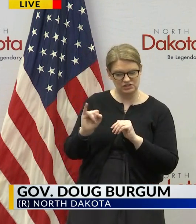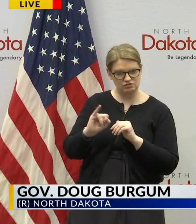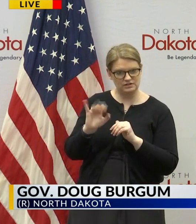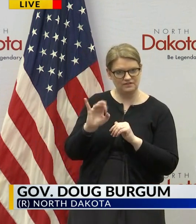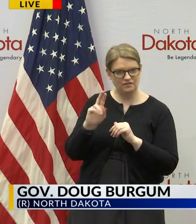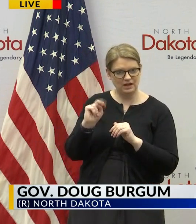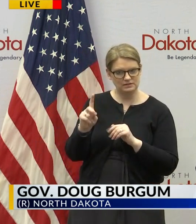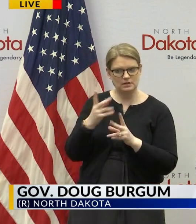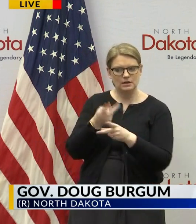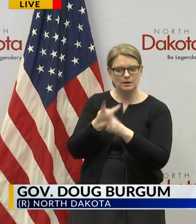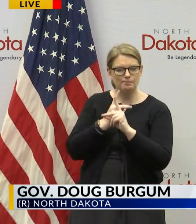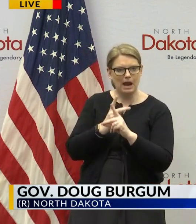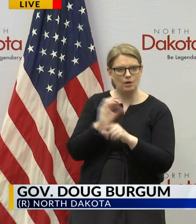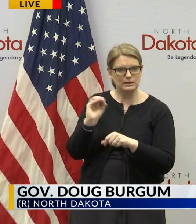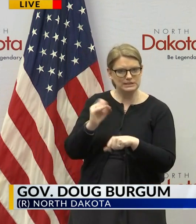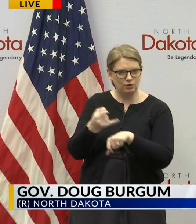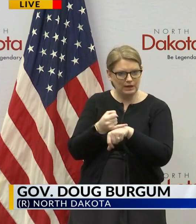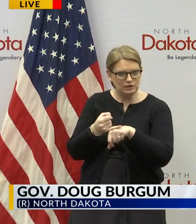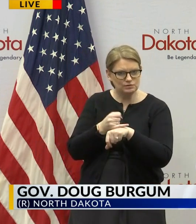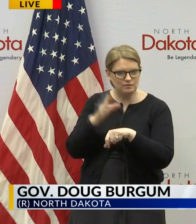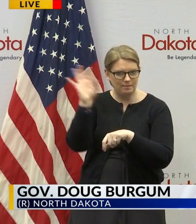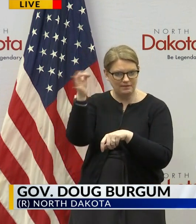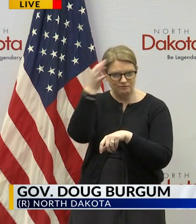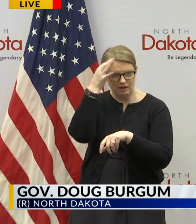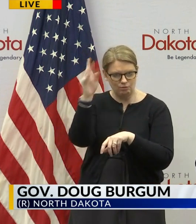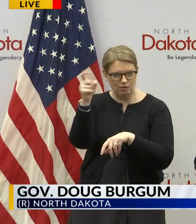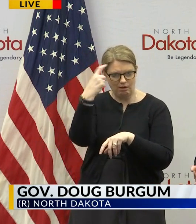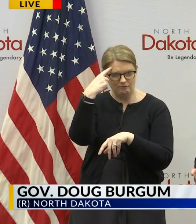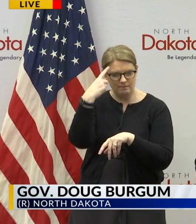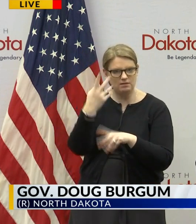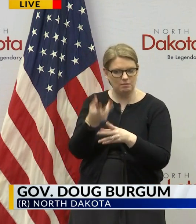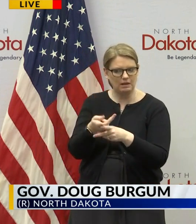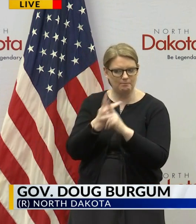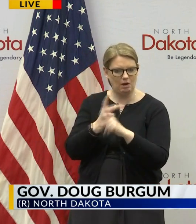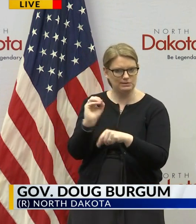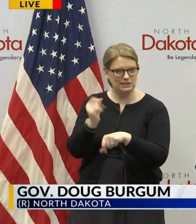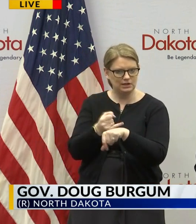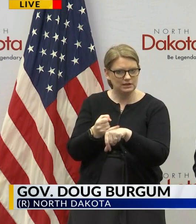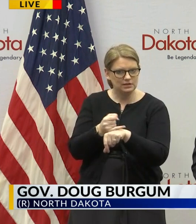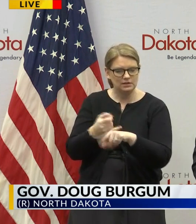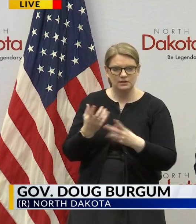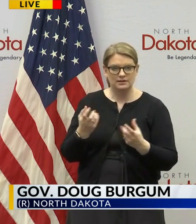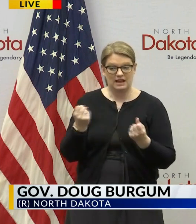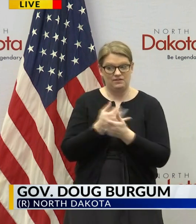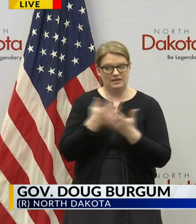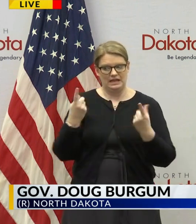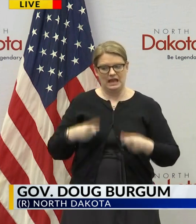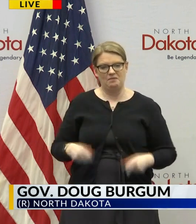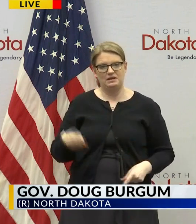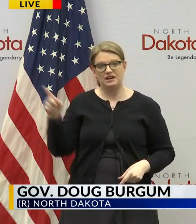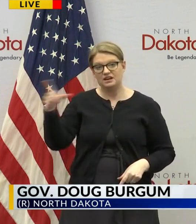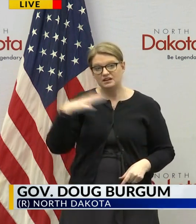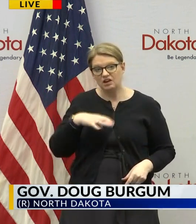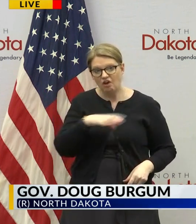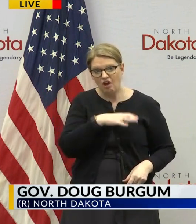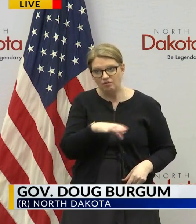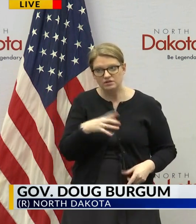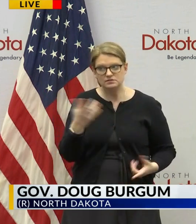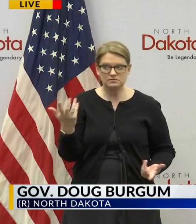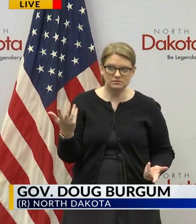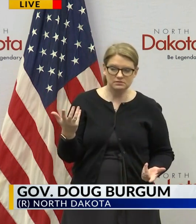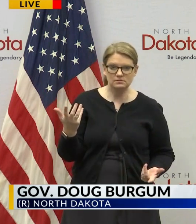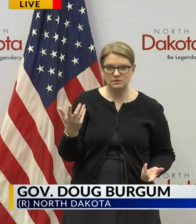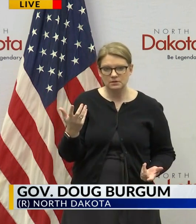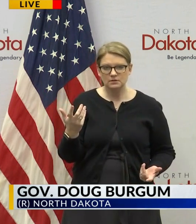borrow at zero interest from the federal government we with all the action going on in Congress we think that that is